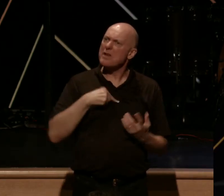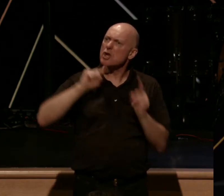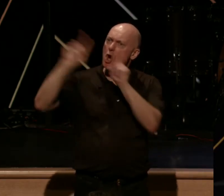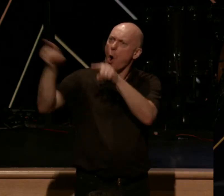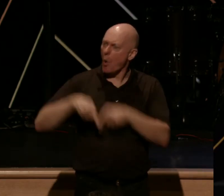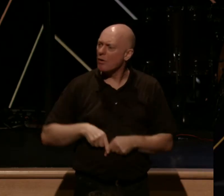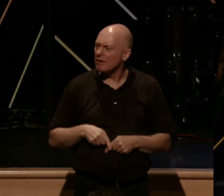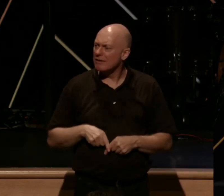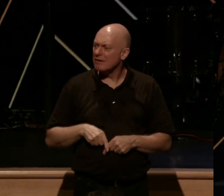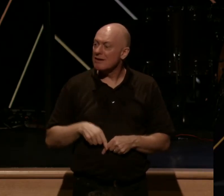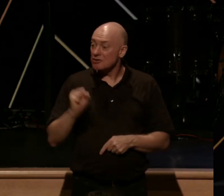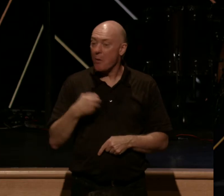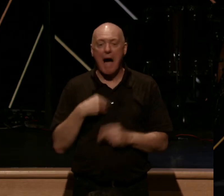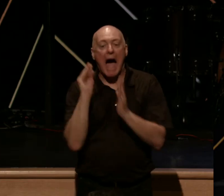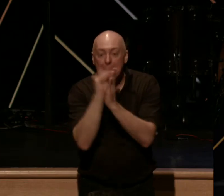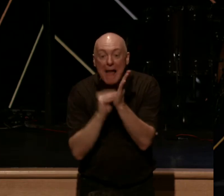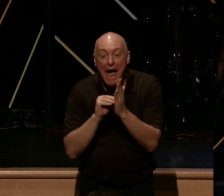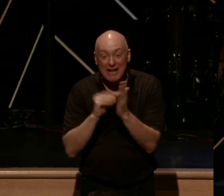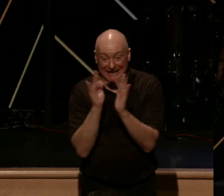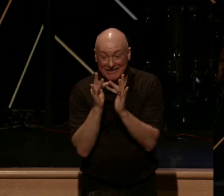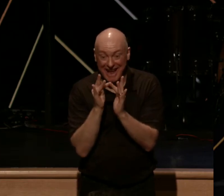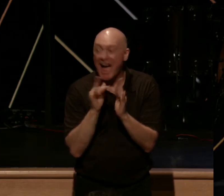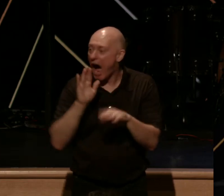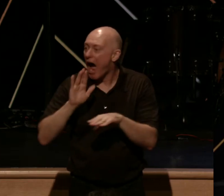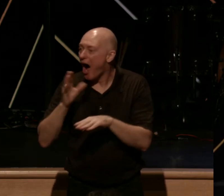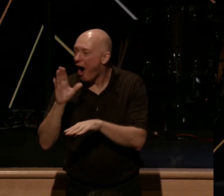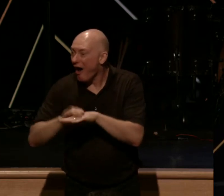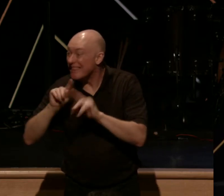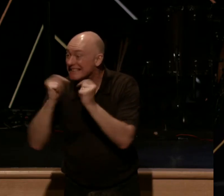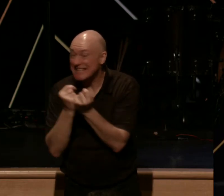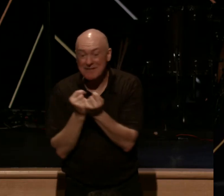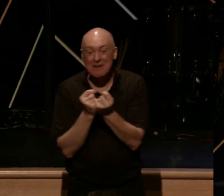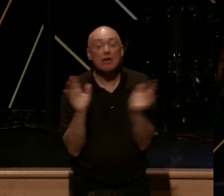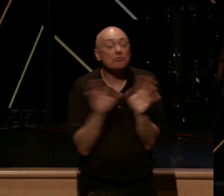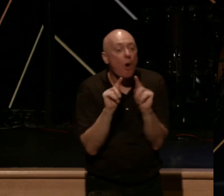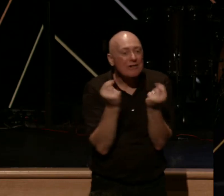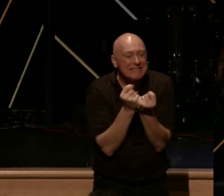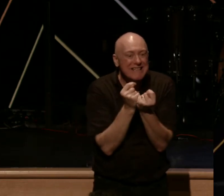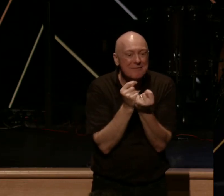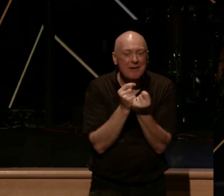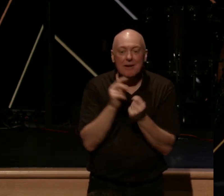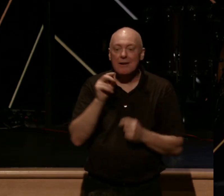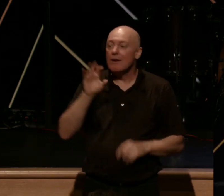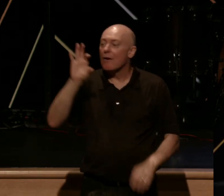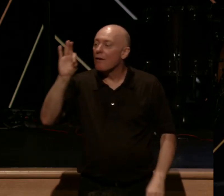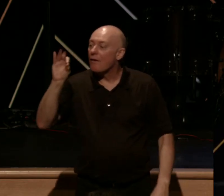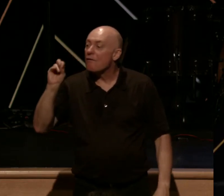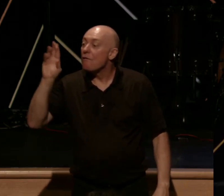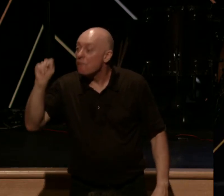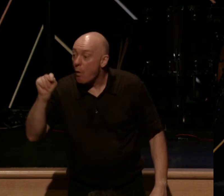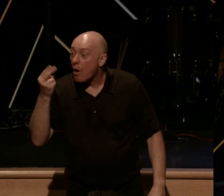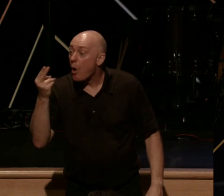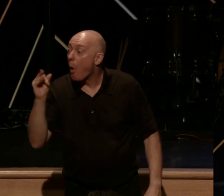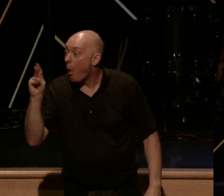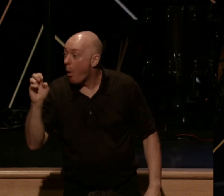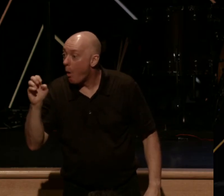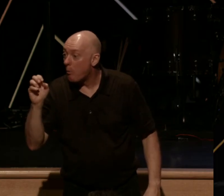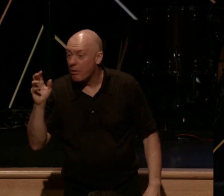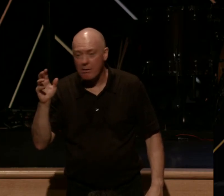so I applied and got on the team, and a small team of us went to this place called Fort Hope, which is a First